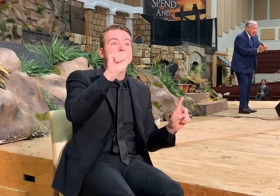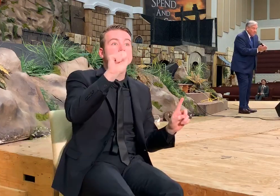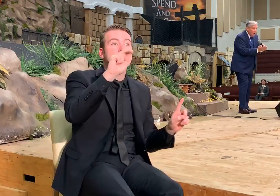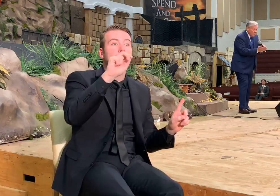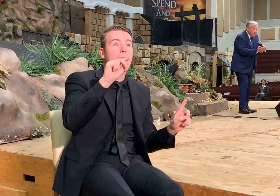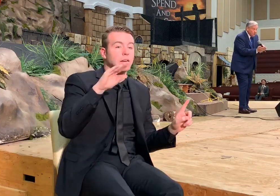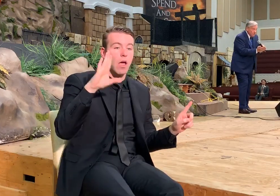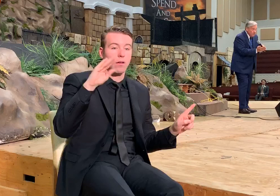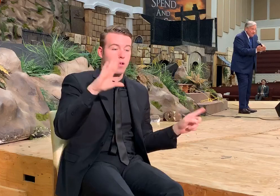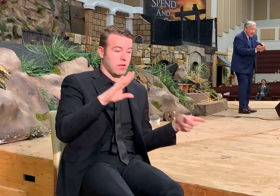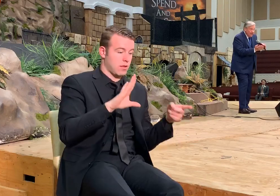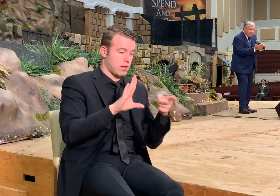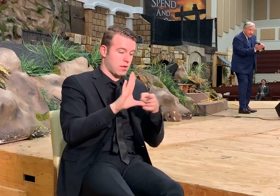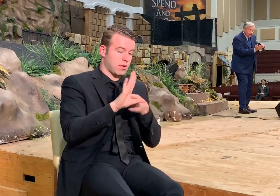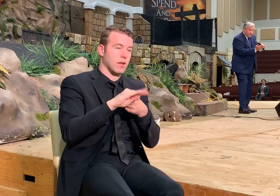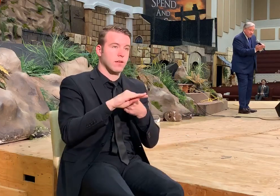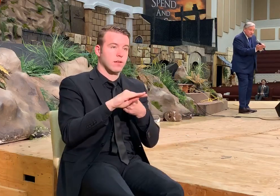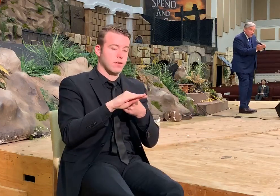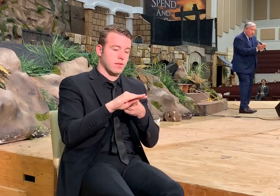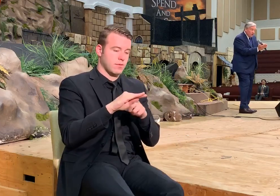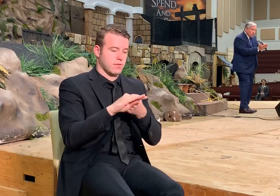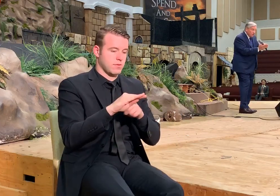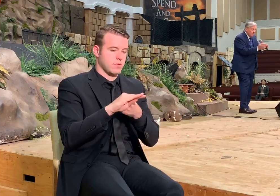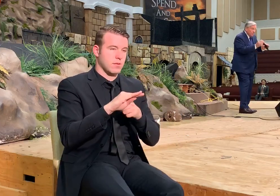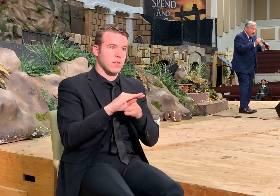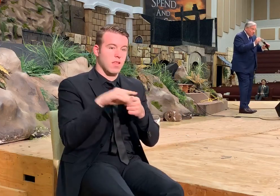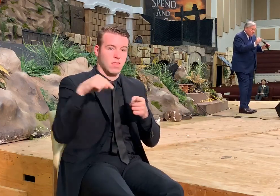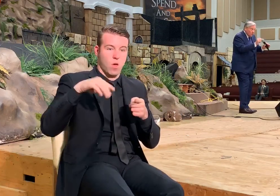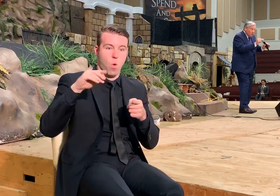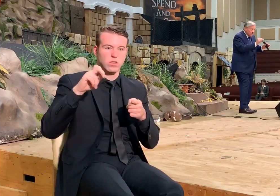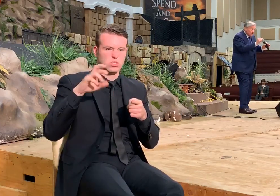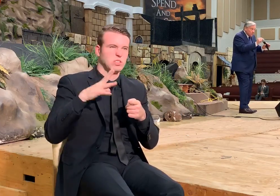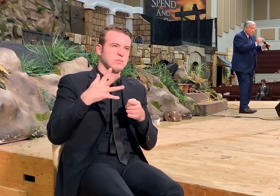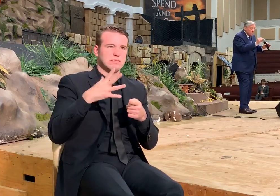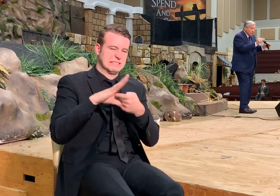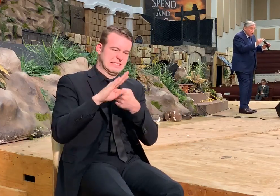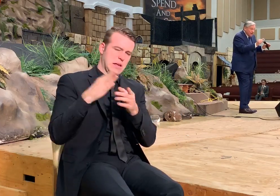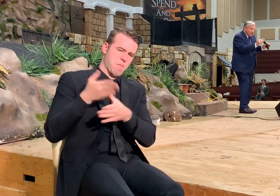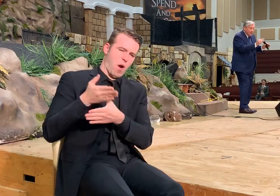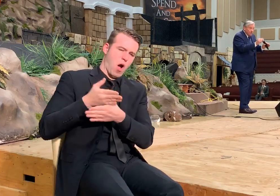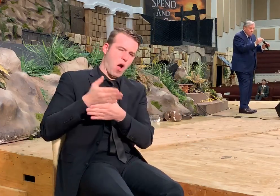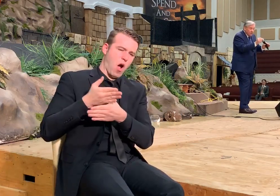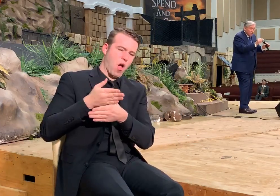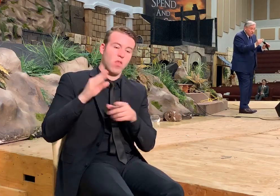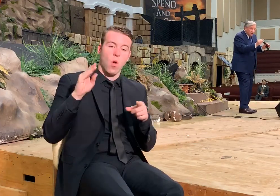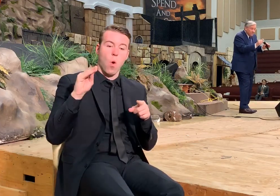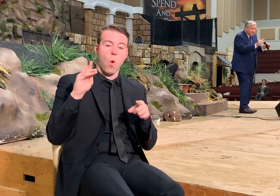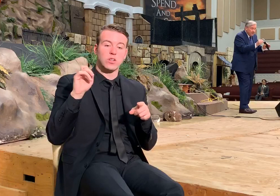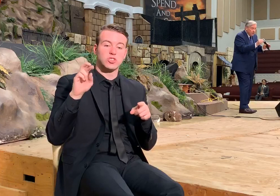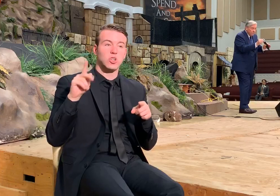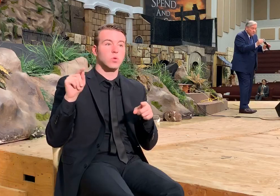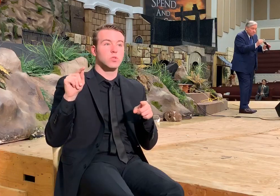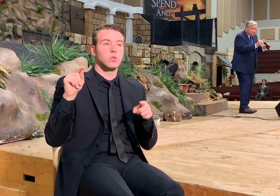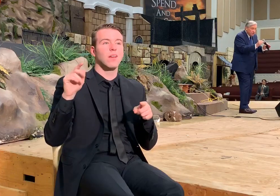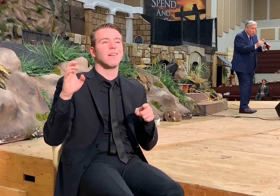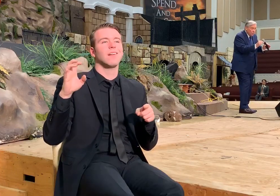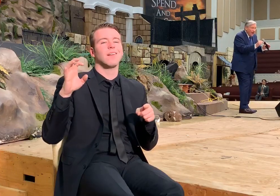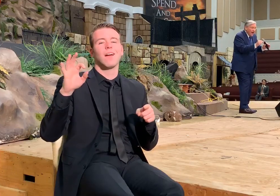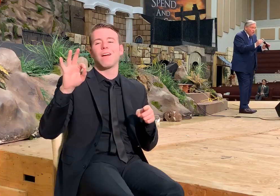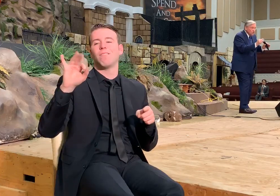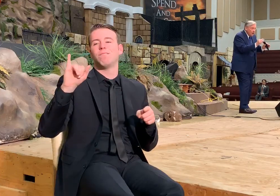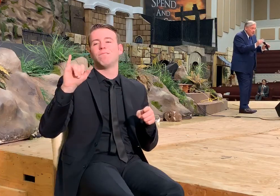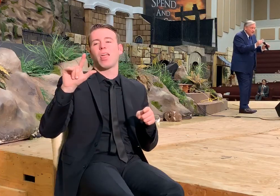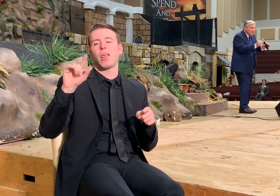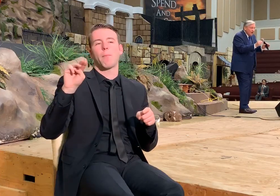shell of the oyster. And it irritates the oyster. And so the oyster creates a little film to put